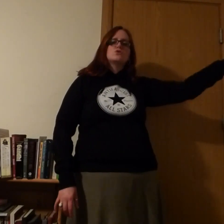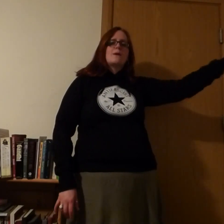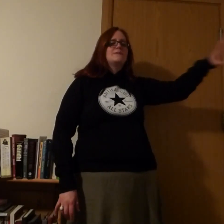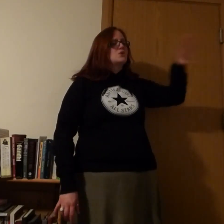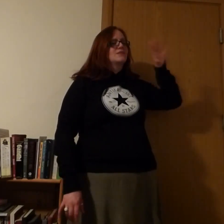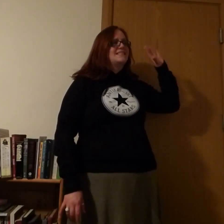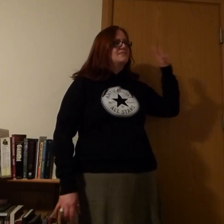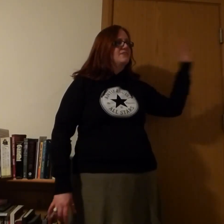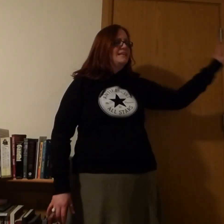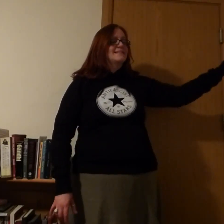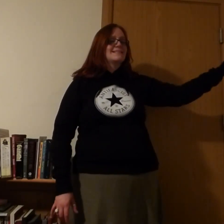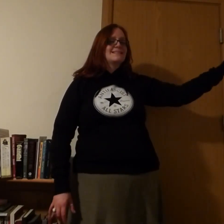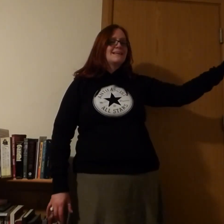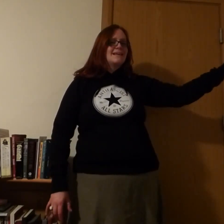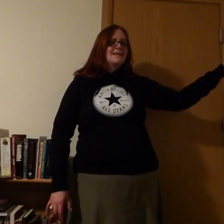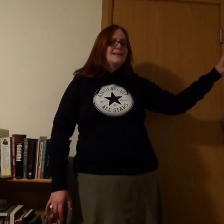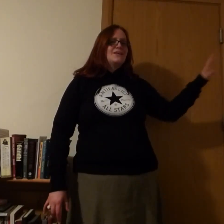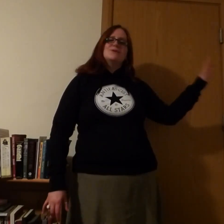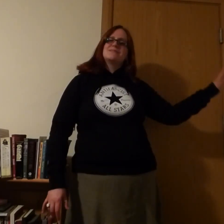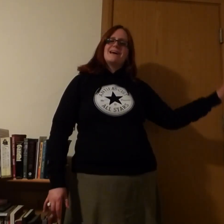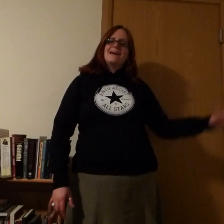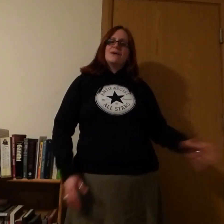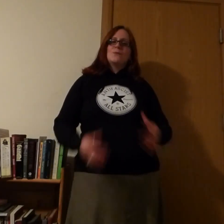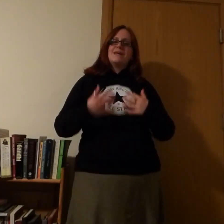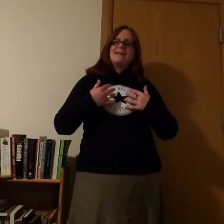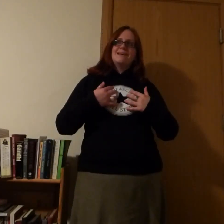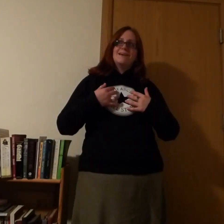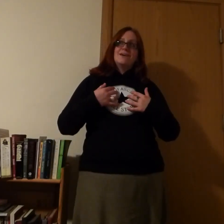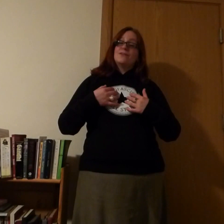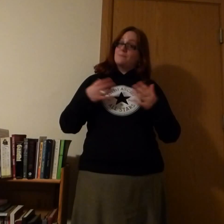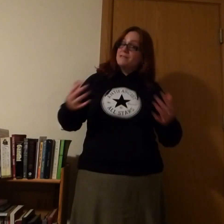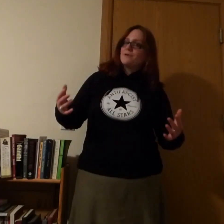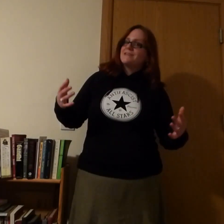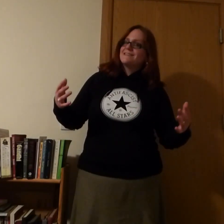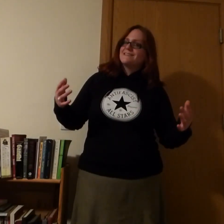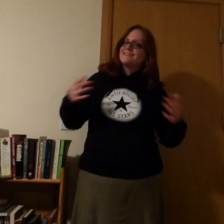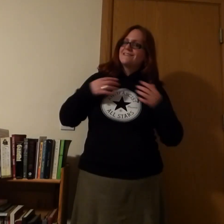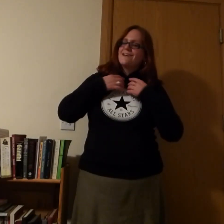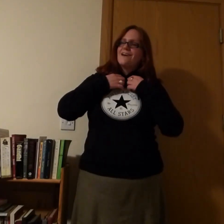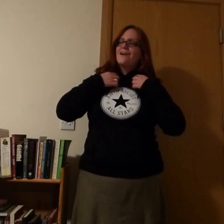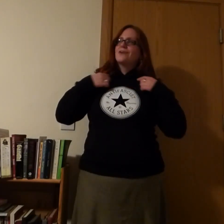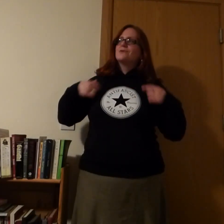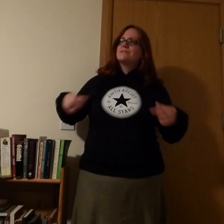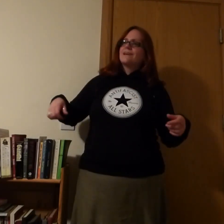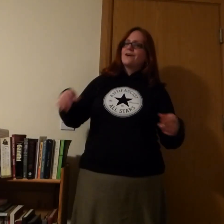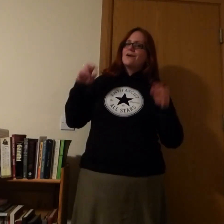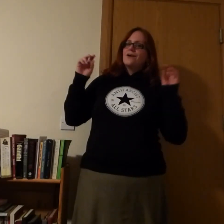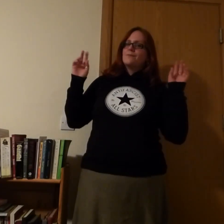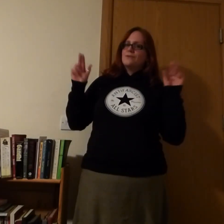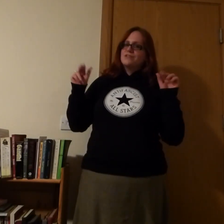those weapons on civilians. You say, we, the peace protesters, are causing a breach